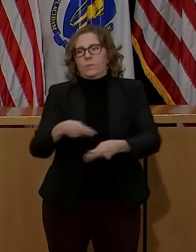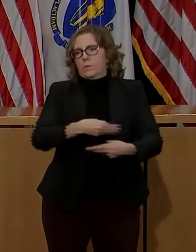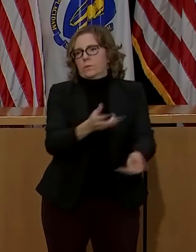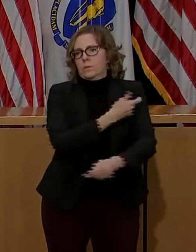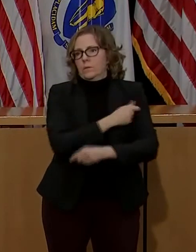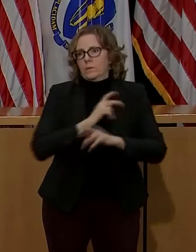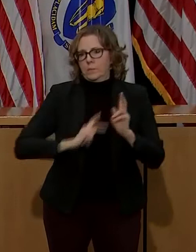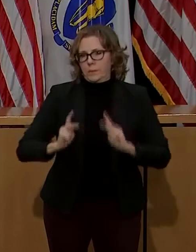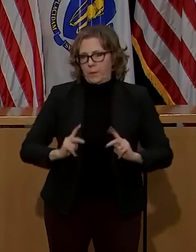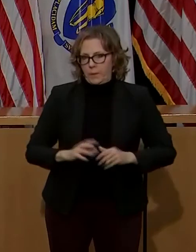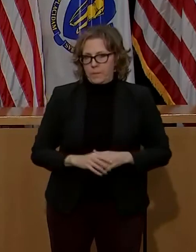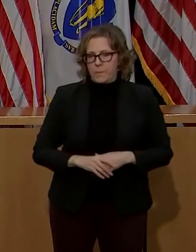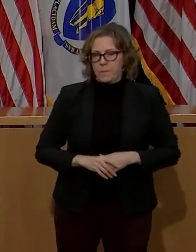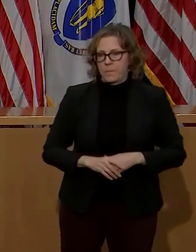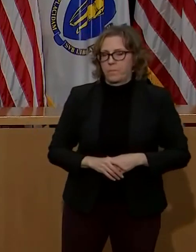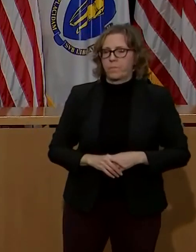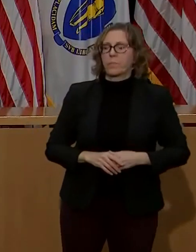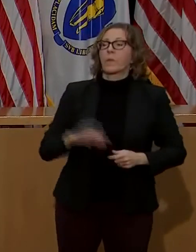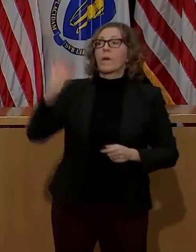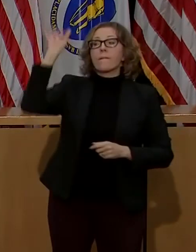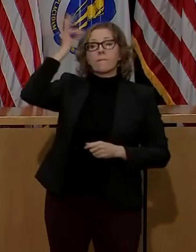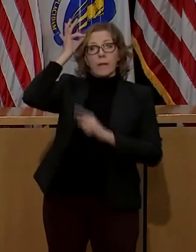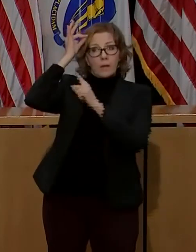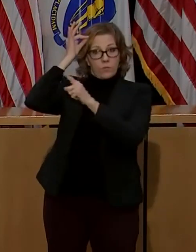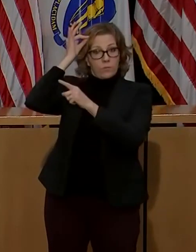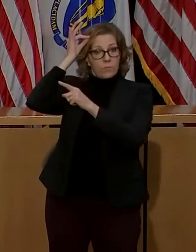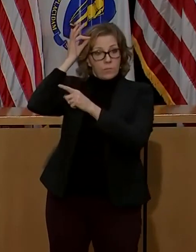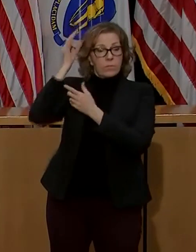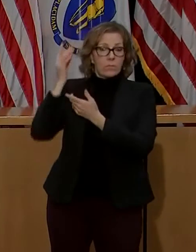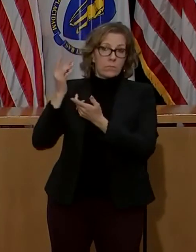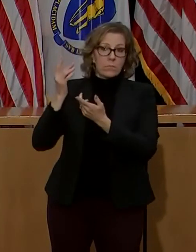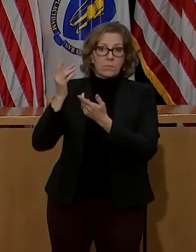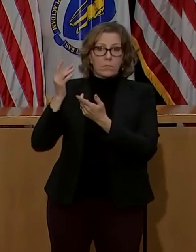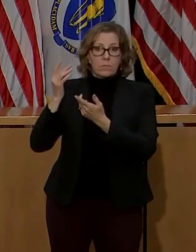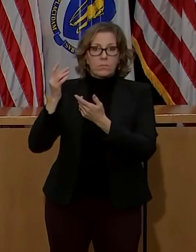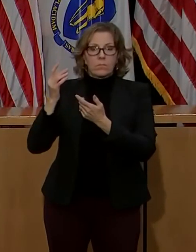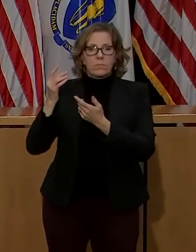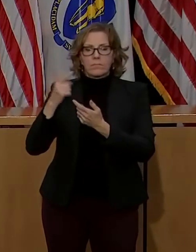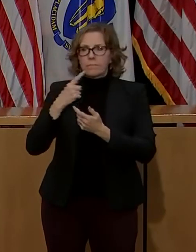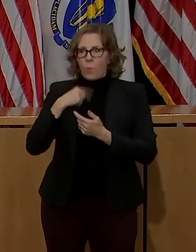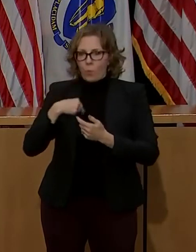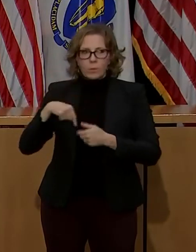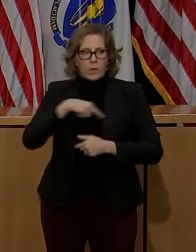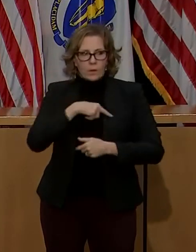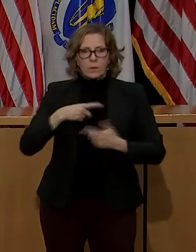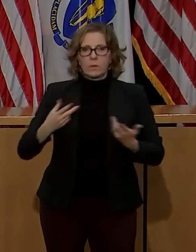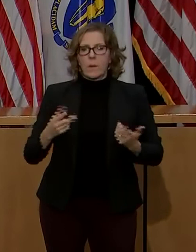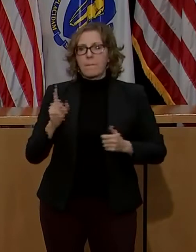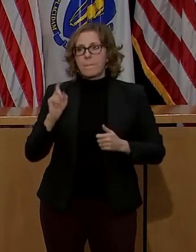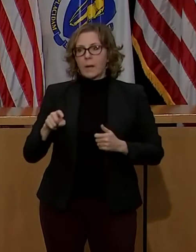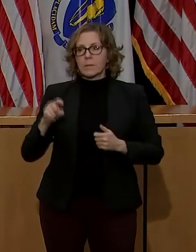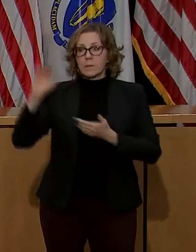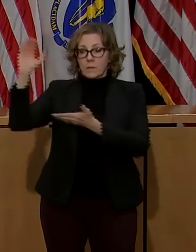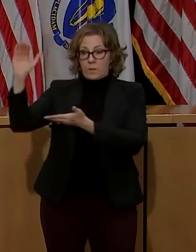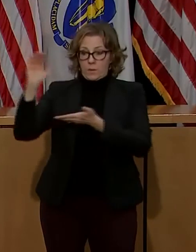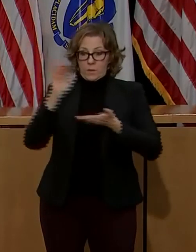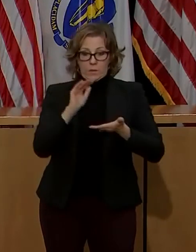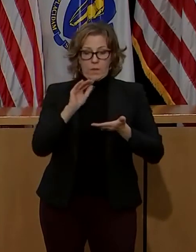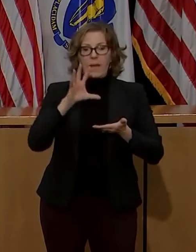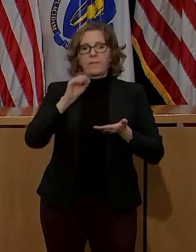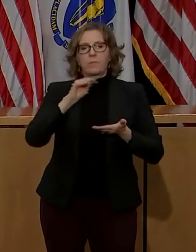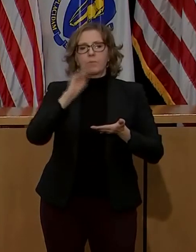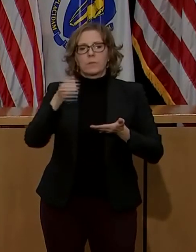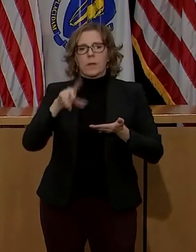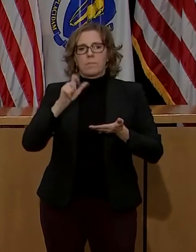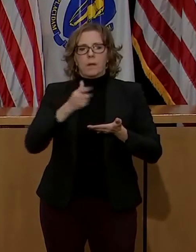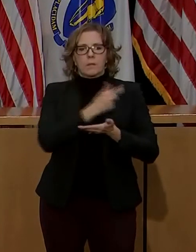pharmacy program. The federal government required the allocation of 50% of our first doses in order